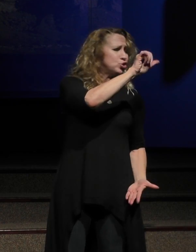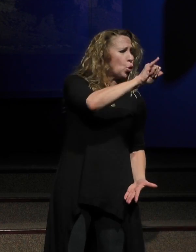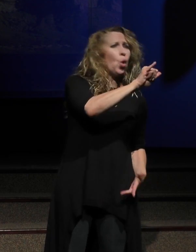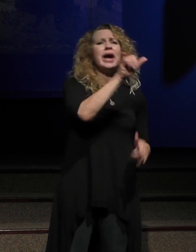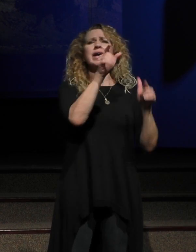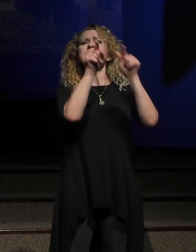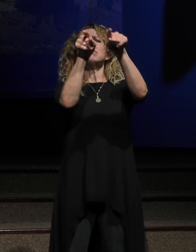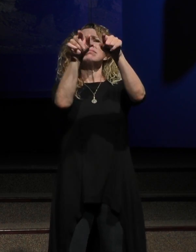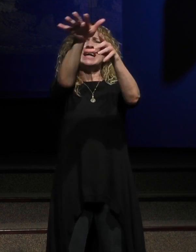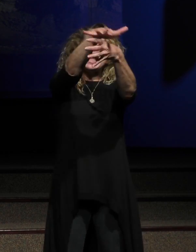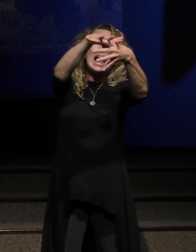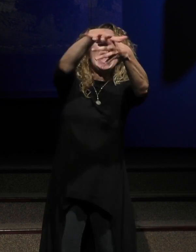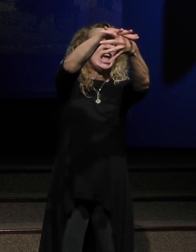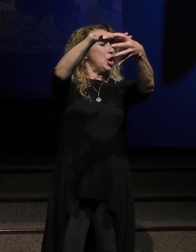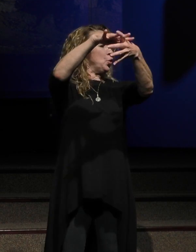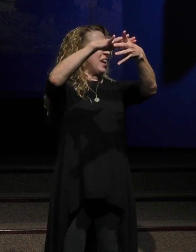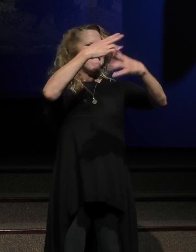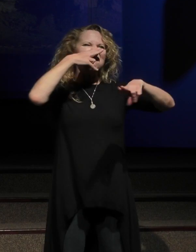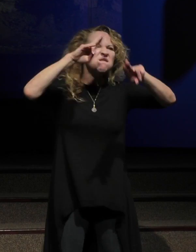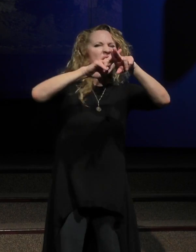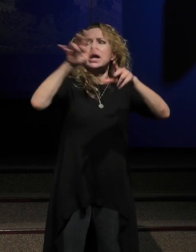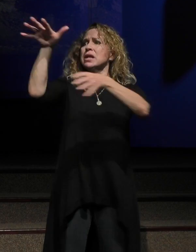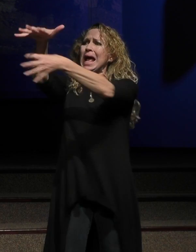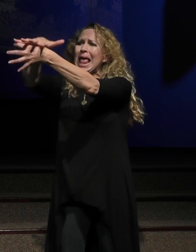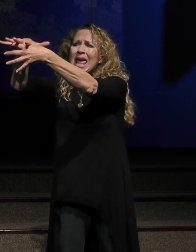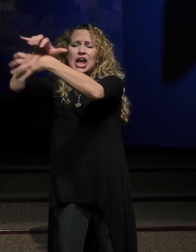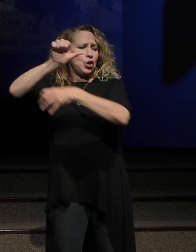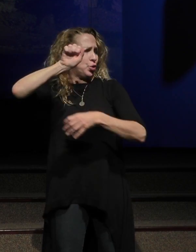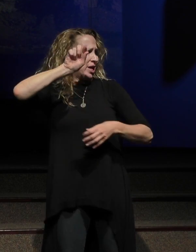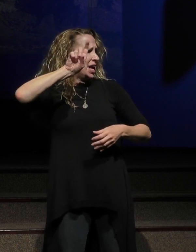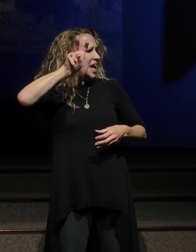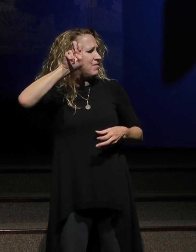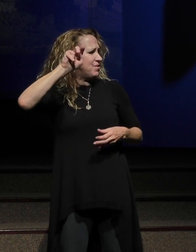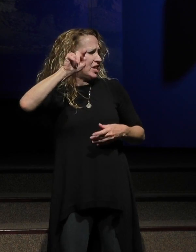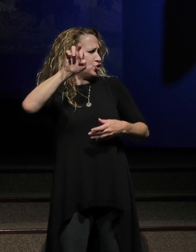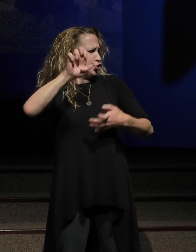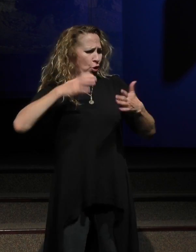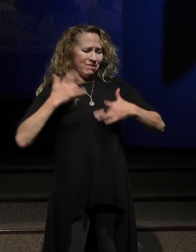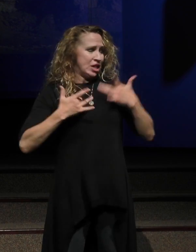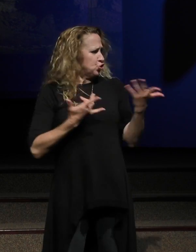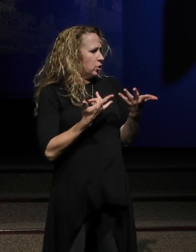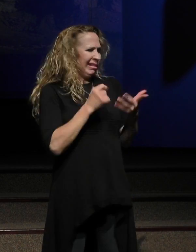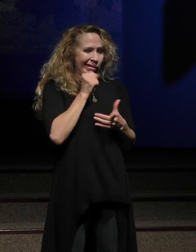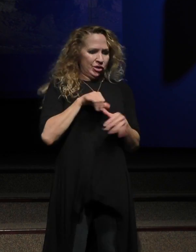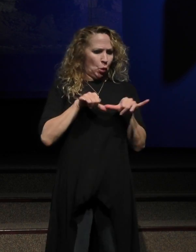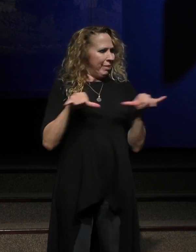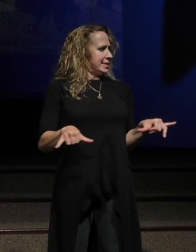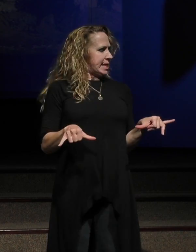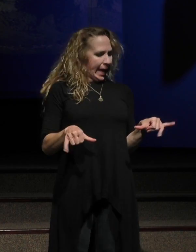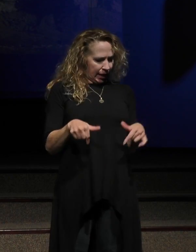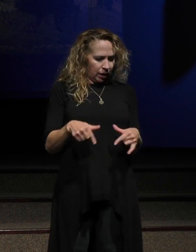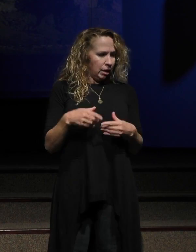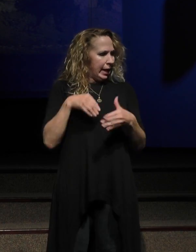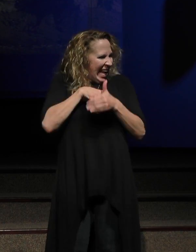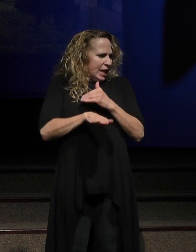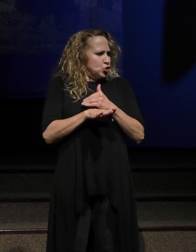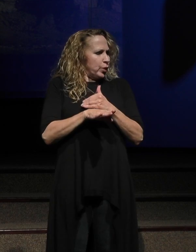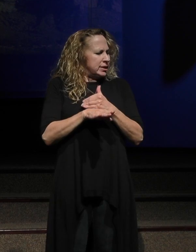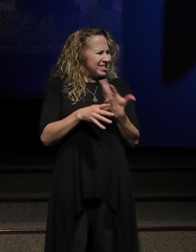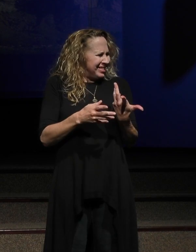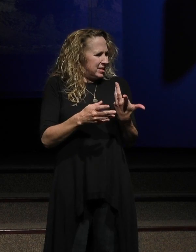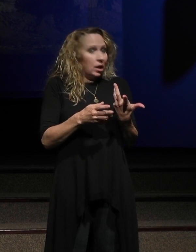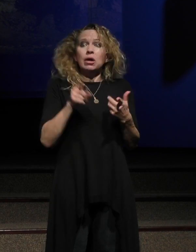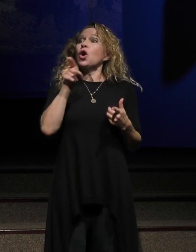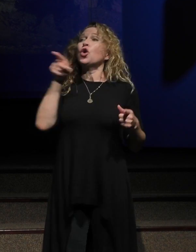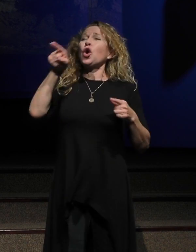adventure, the kingdom of fun. Come on. It's right there. There's so much more than just this entry right here. If you go in there, you get corn